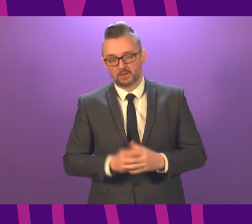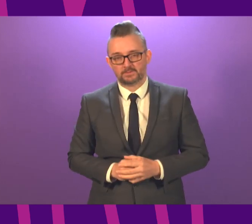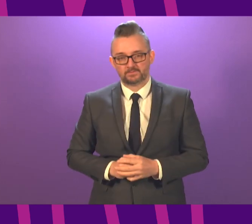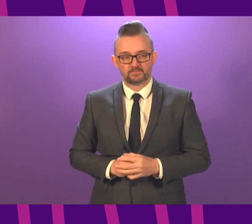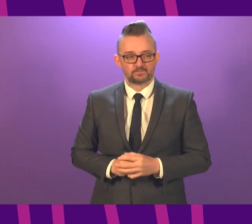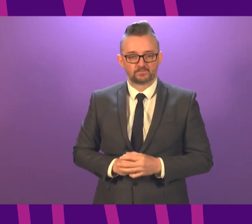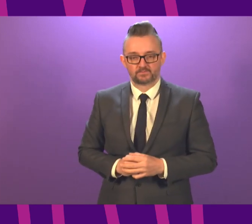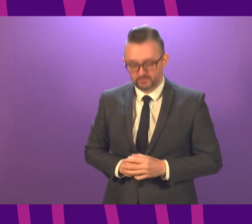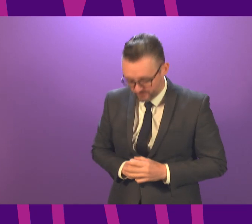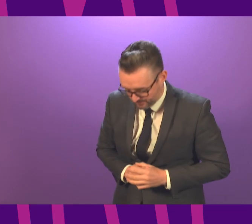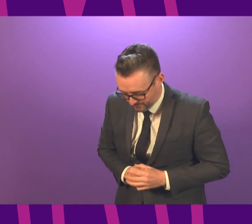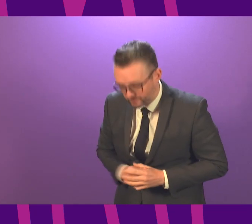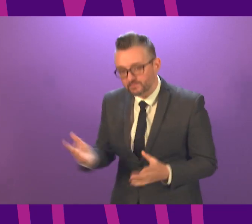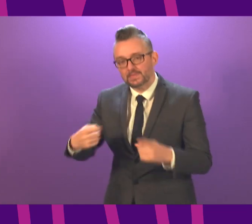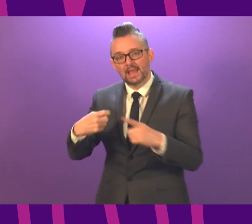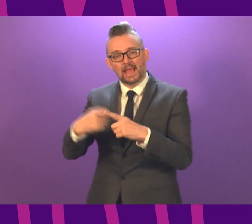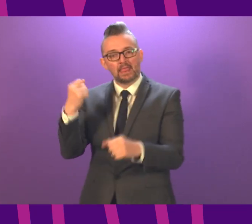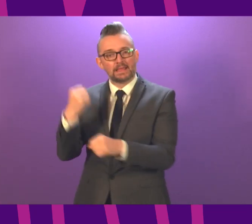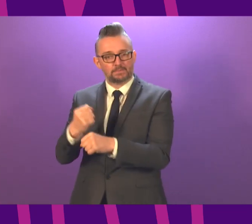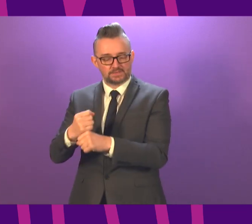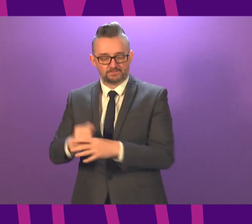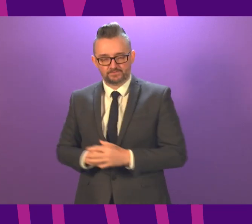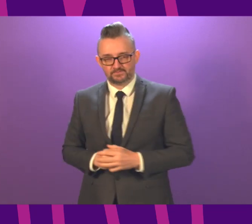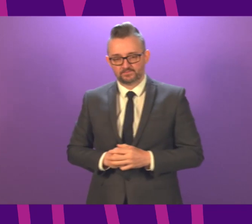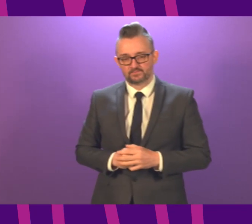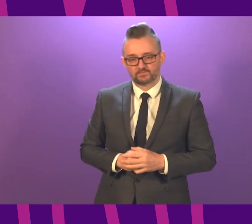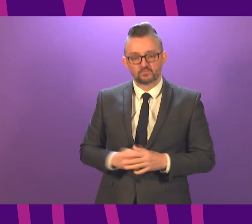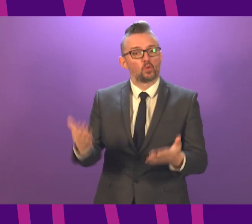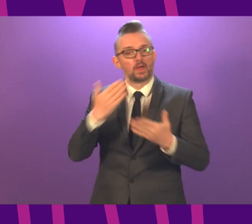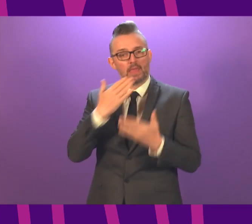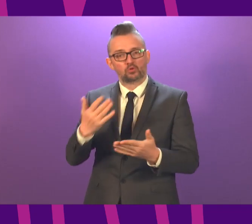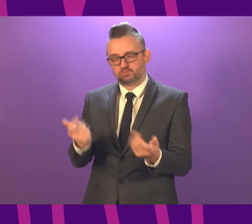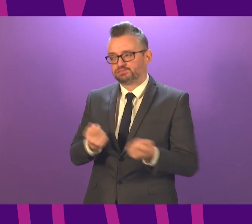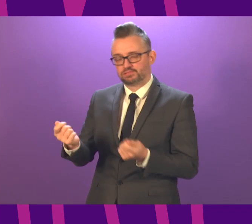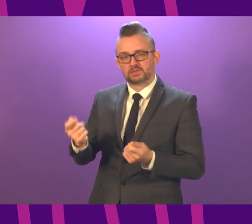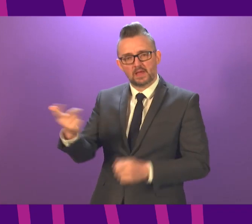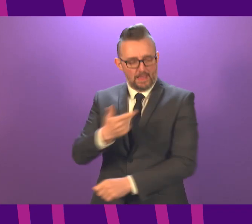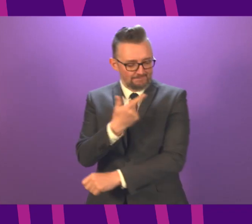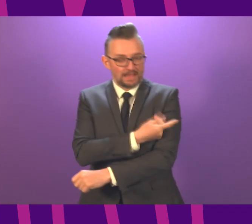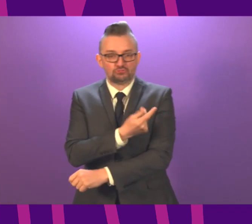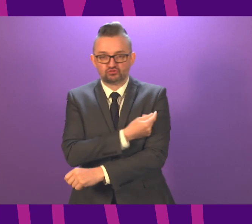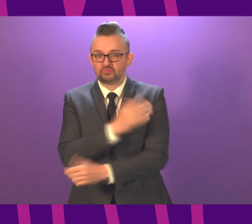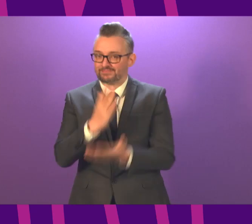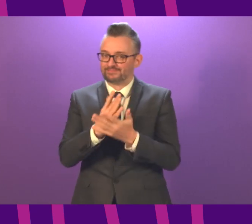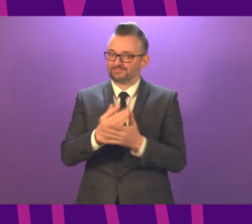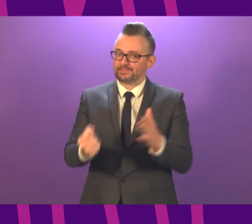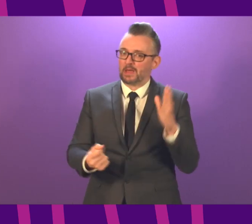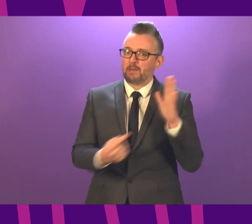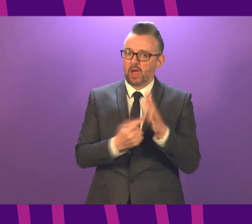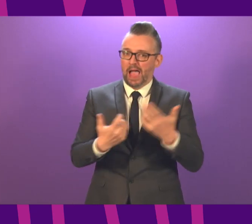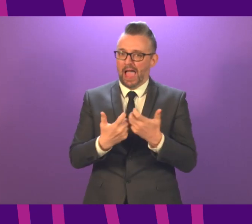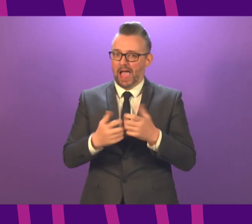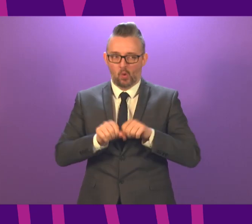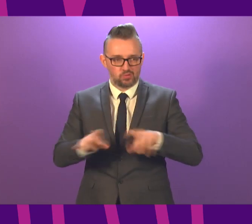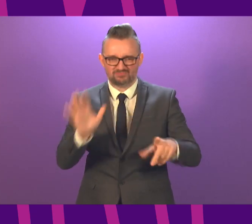Thank you. I call Kenneth Gibson to be followed by Jamie Green. Thank you, Besideing Officer. Vaccination is clearly the key to defeating the virus. And so